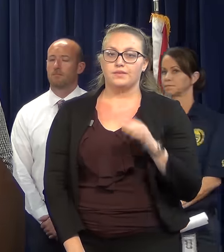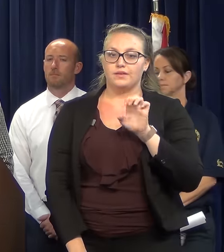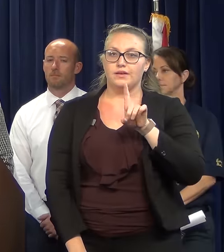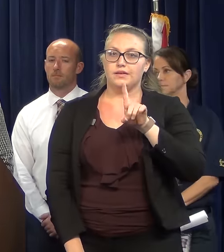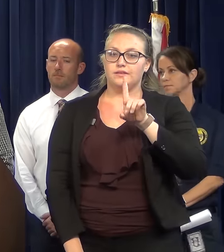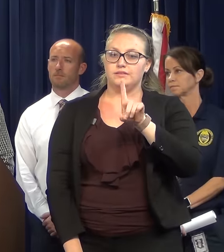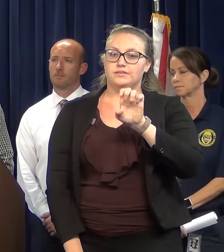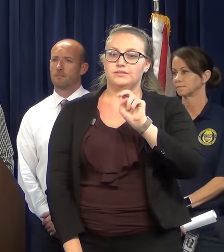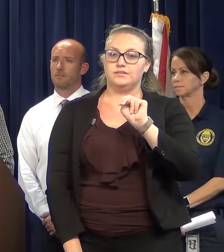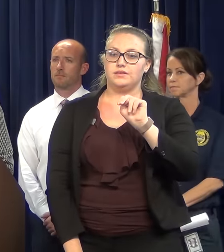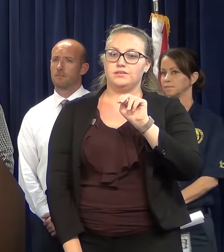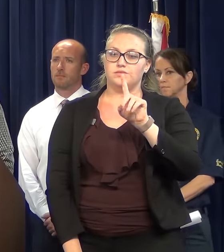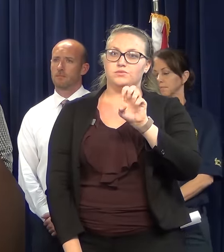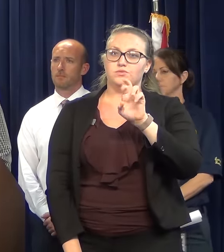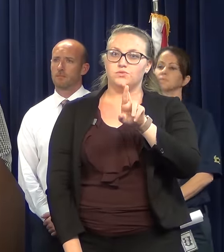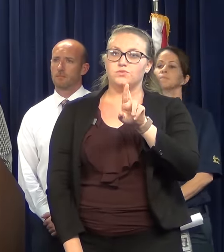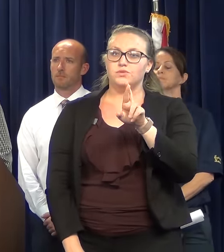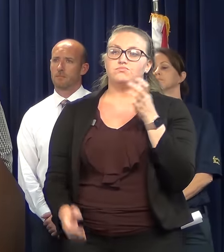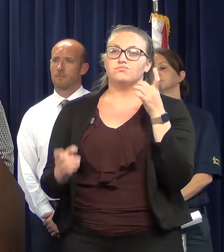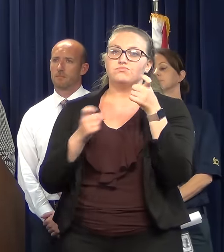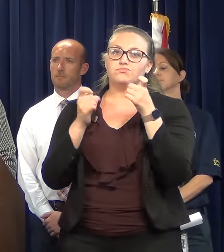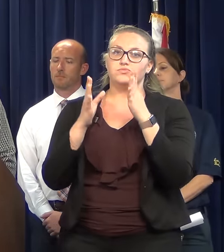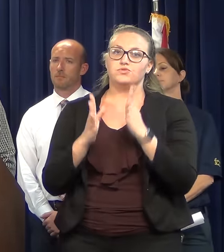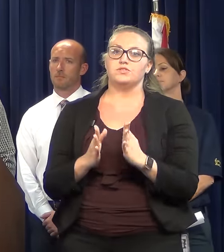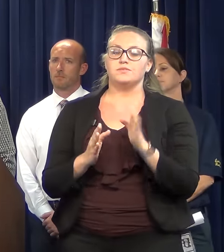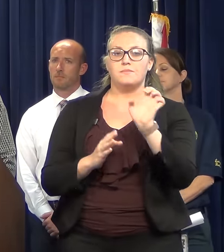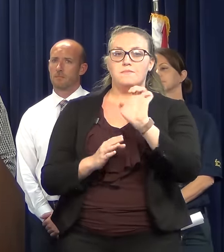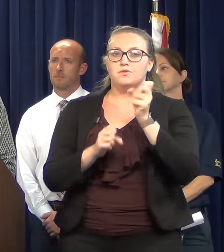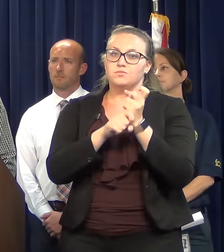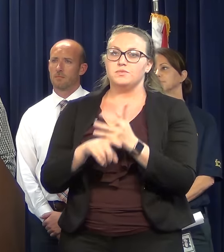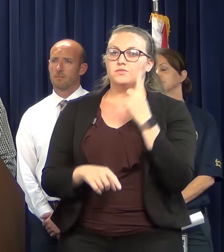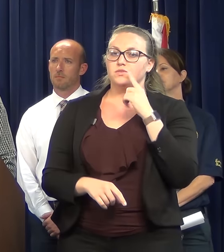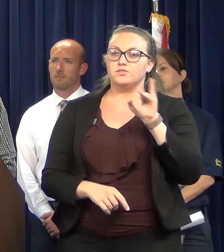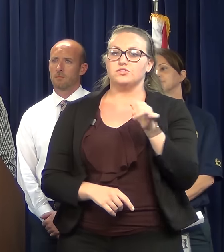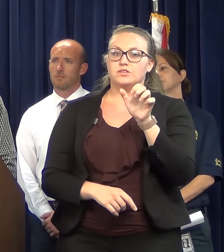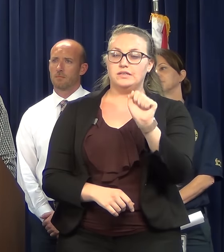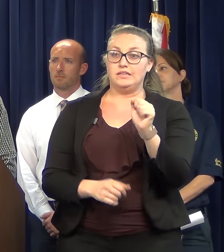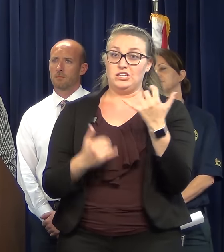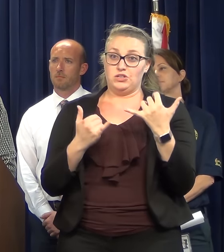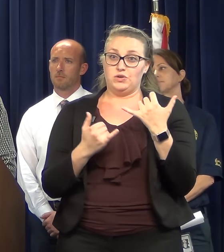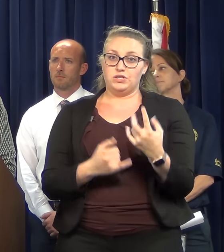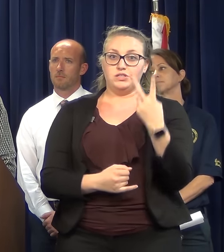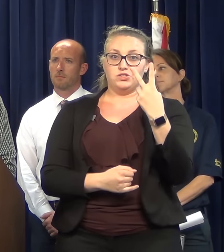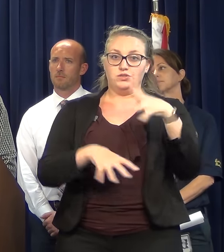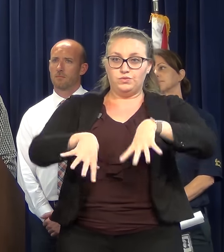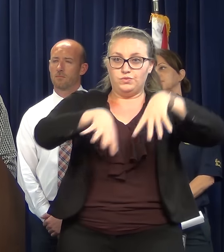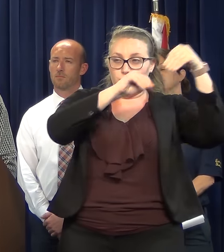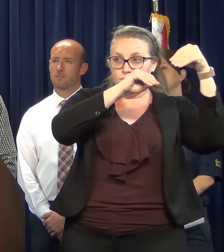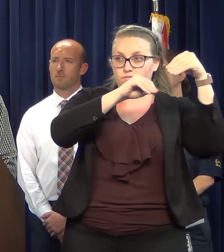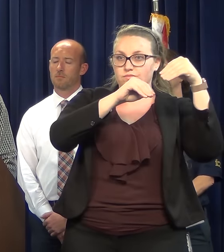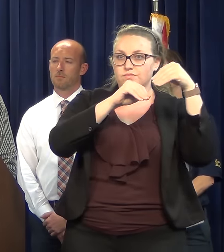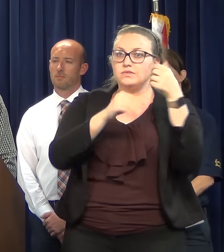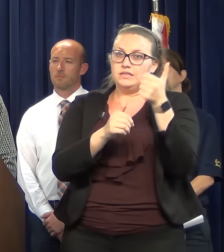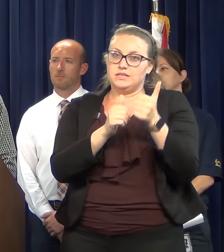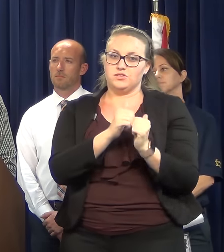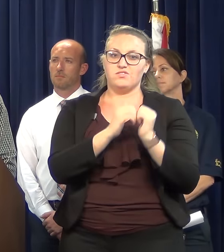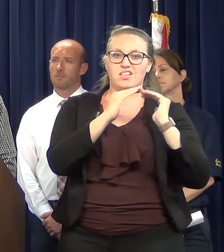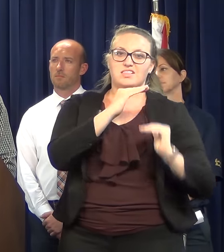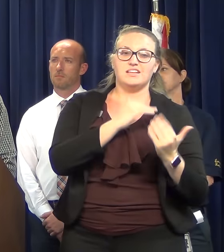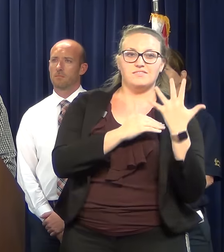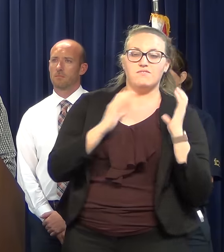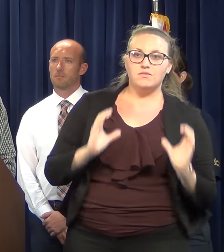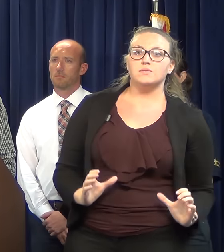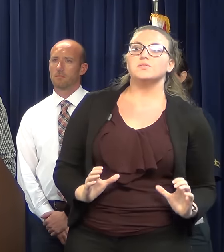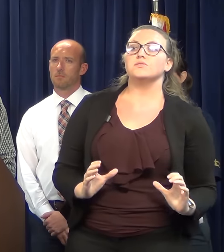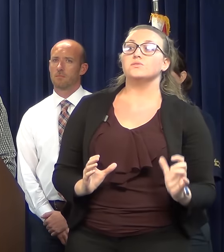Director of Emerging Preparedness for JEA. Currently, we have two outages, each affecting fewer than five customers. Our call takers